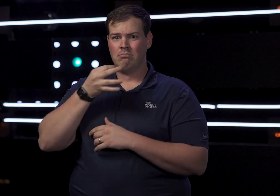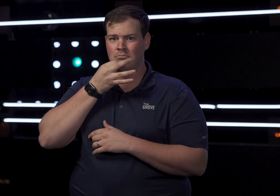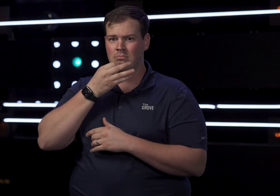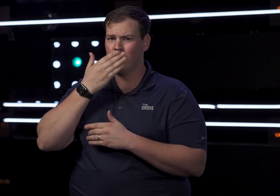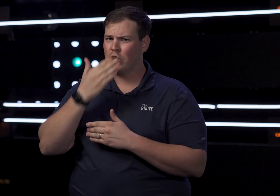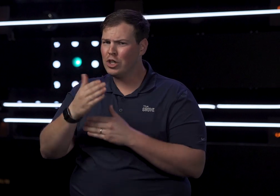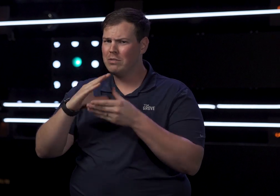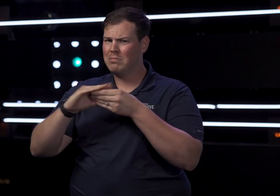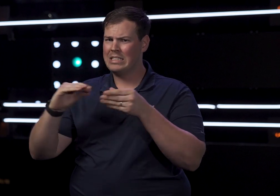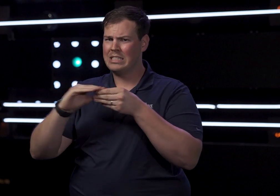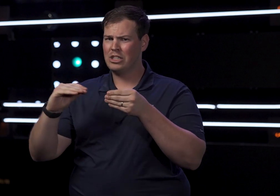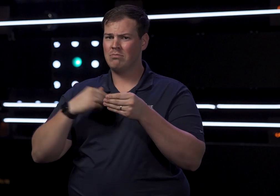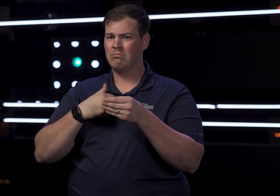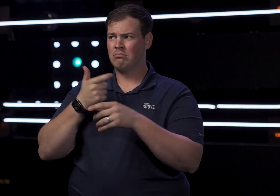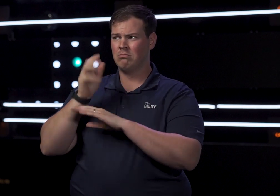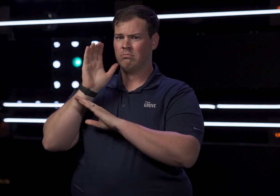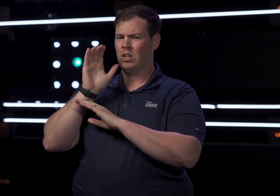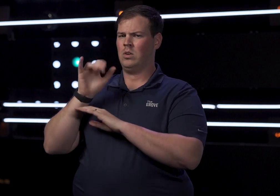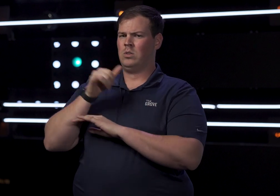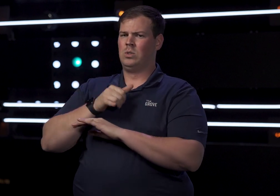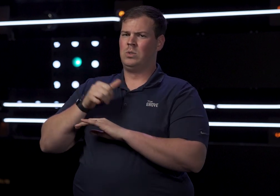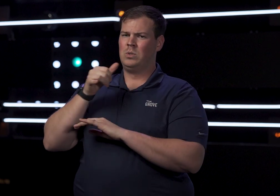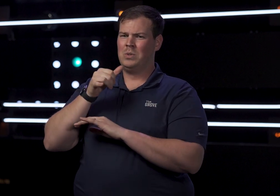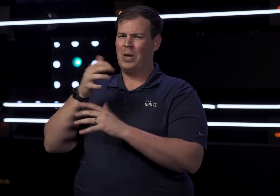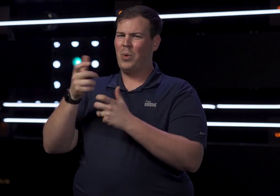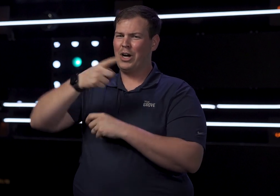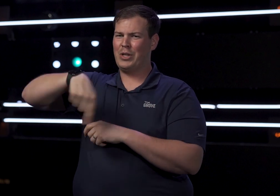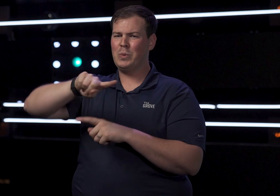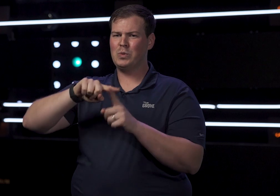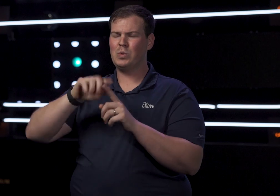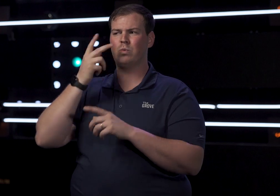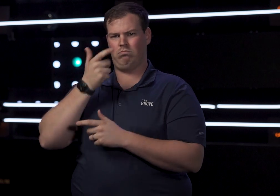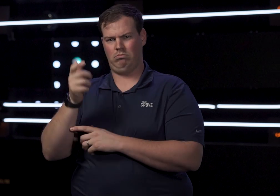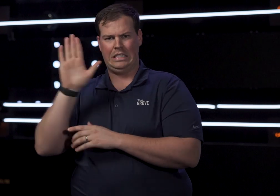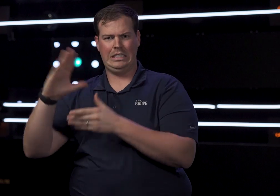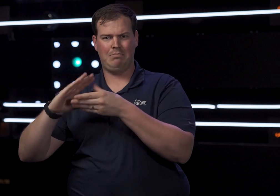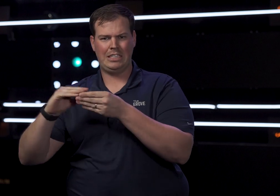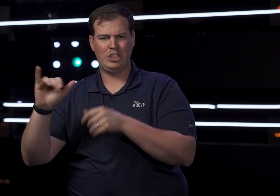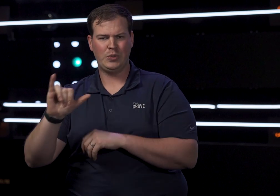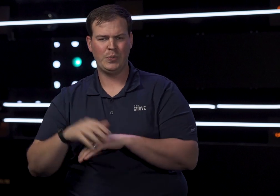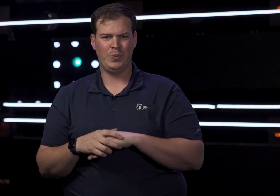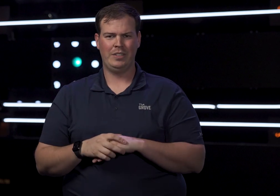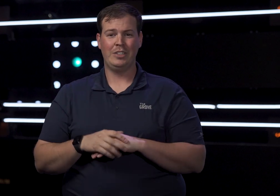speaker this weekend. He has a fabulous message. I listened to it and I want you to listen to it as well.